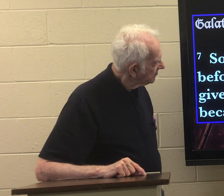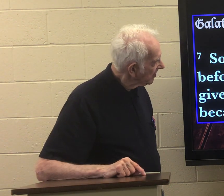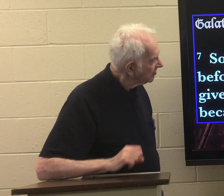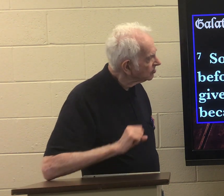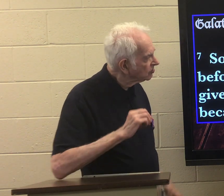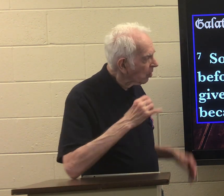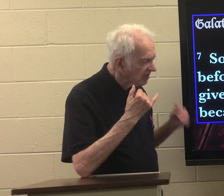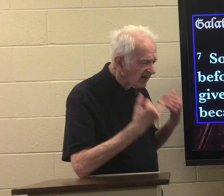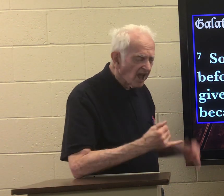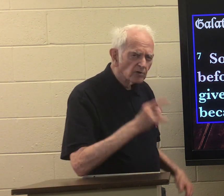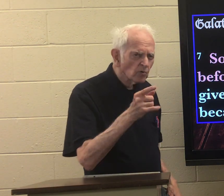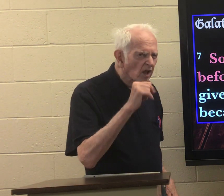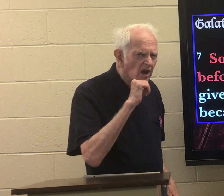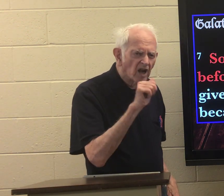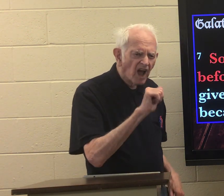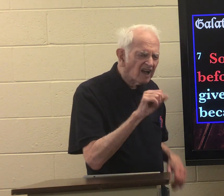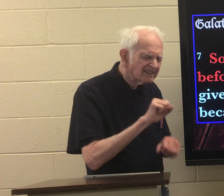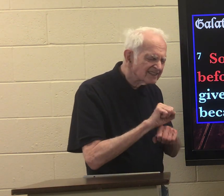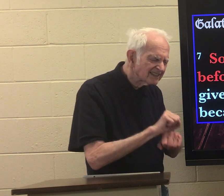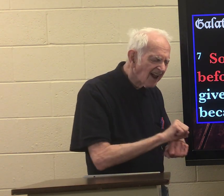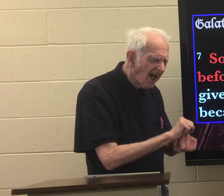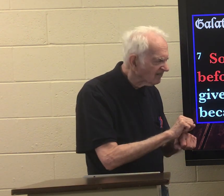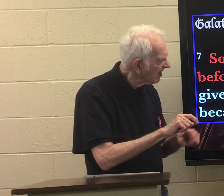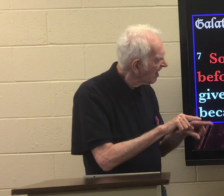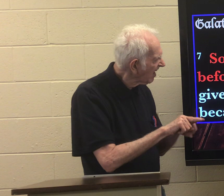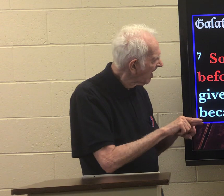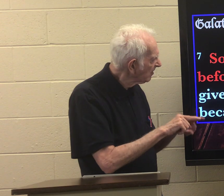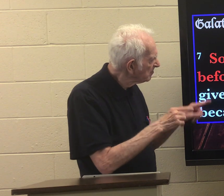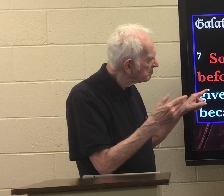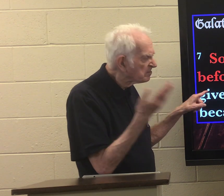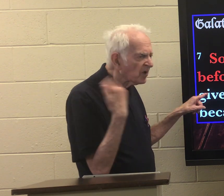so now you are not a slave like before